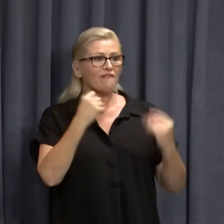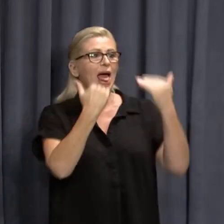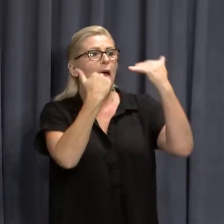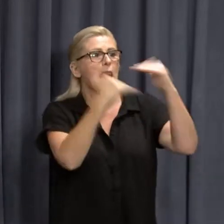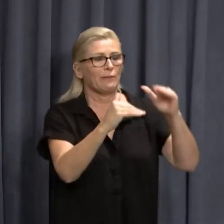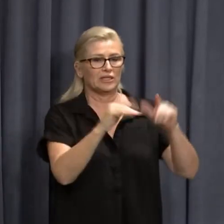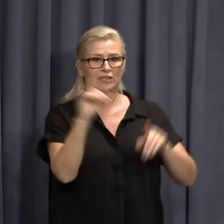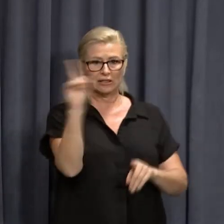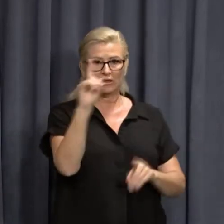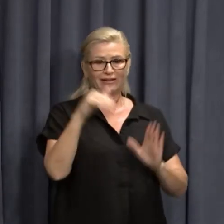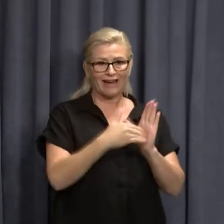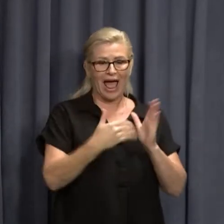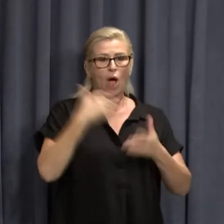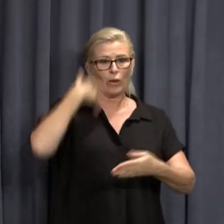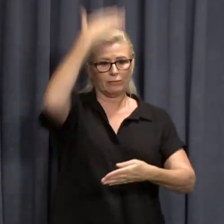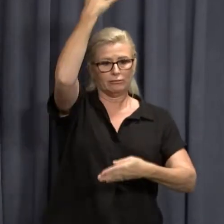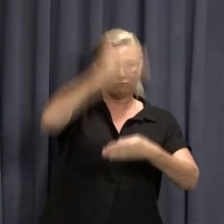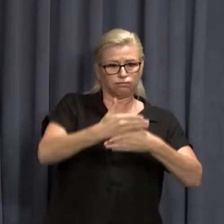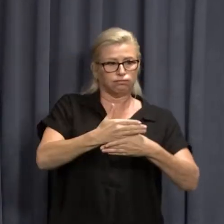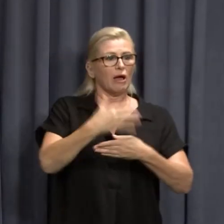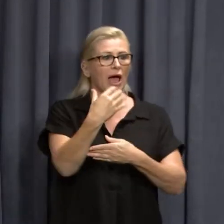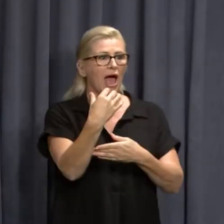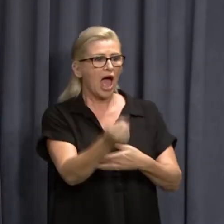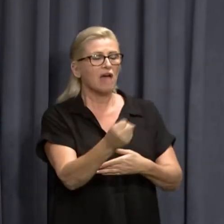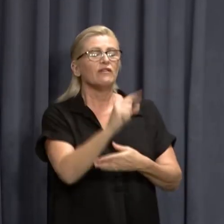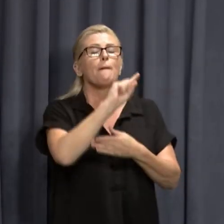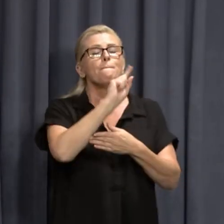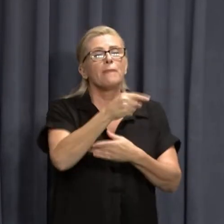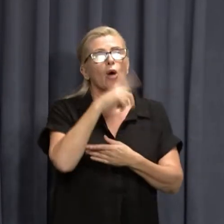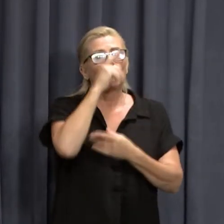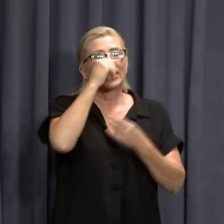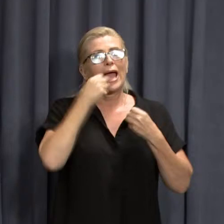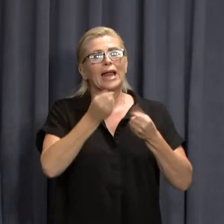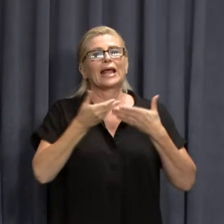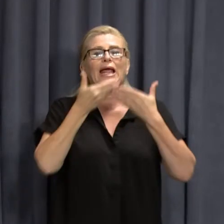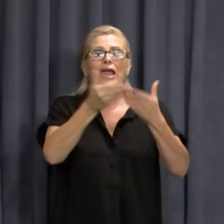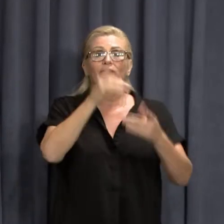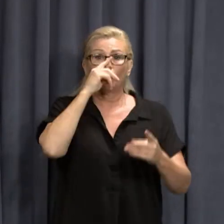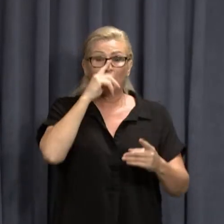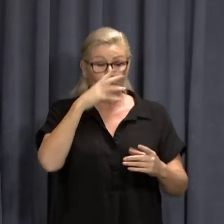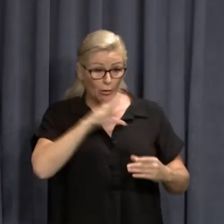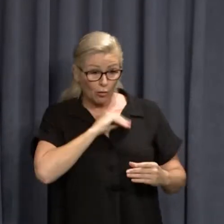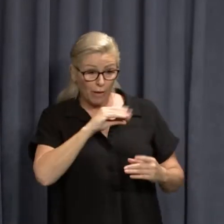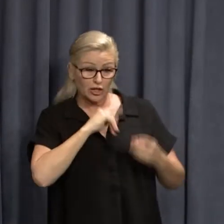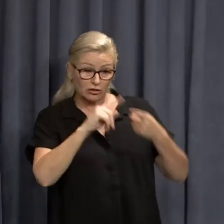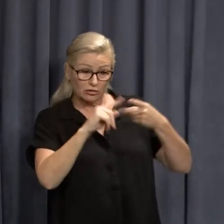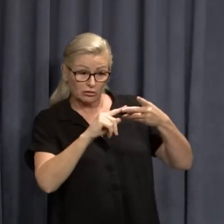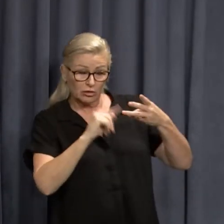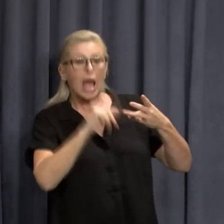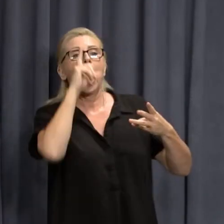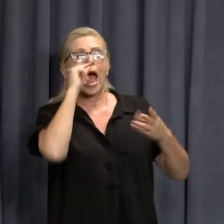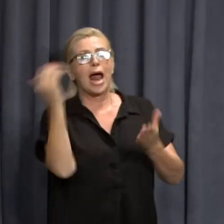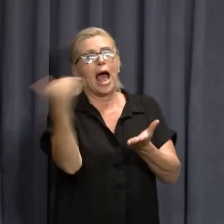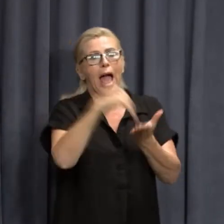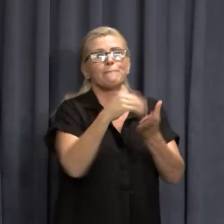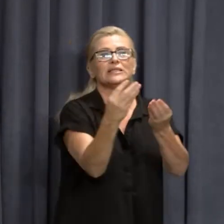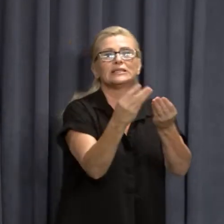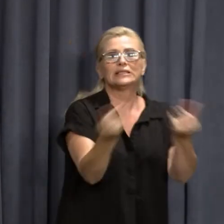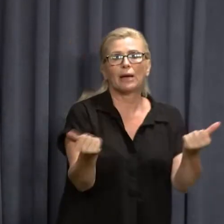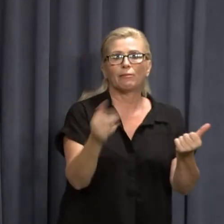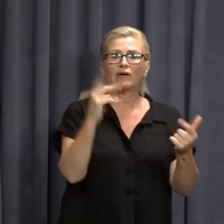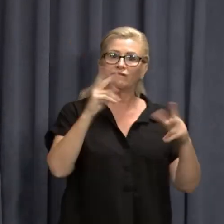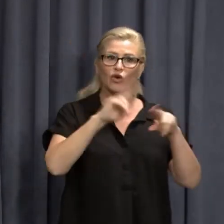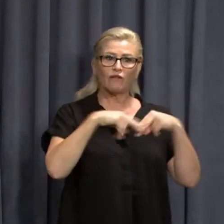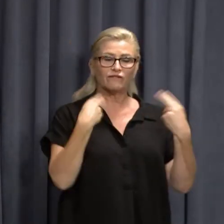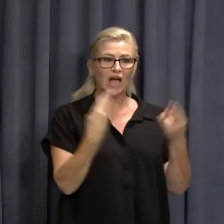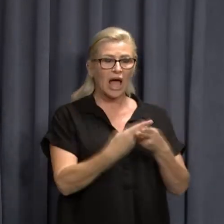new hard border but we do have some compassionate exemptions and some arrangements to allow people to return here family members and